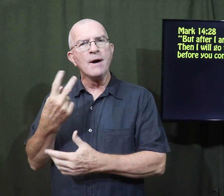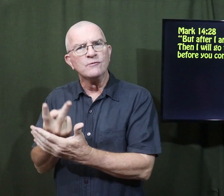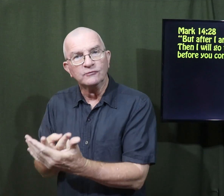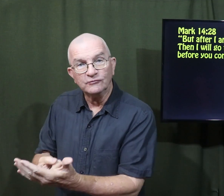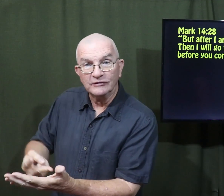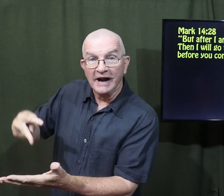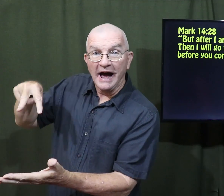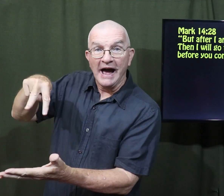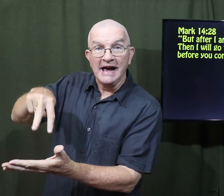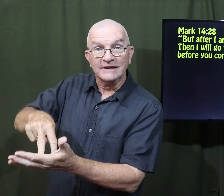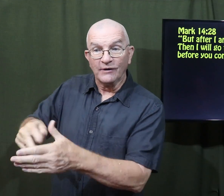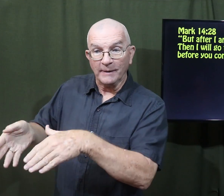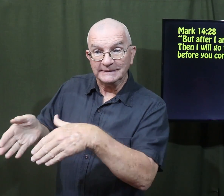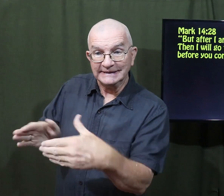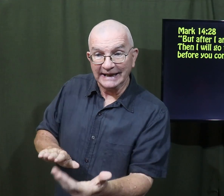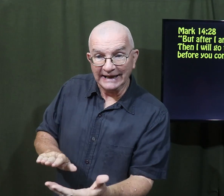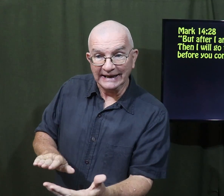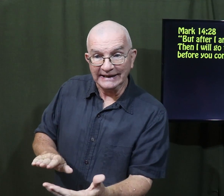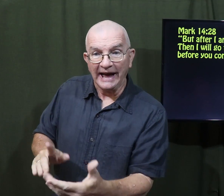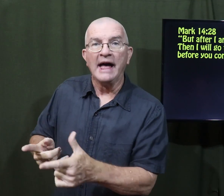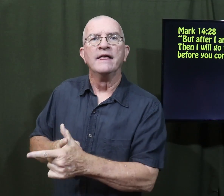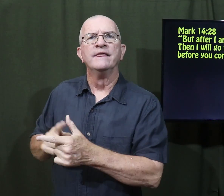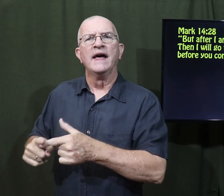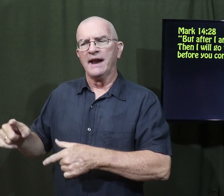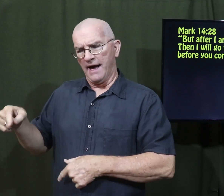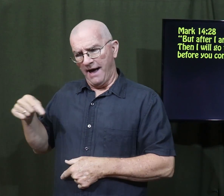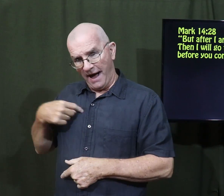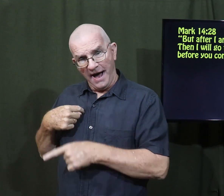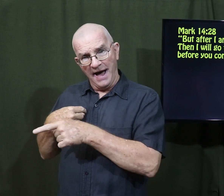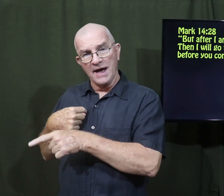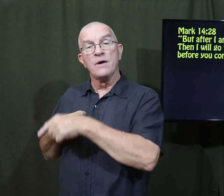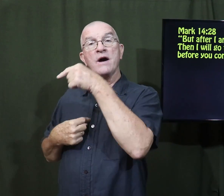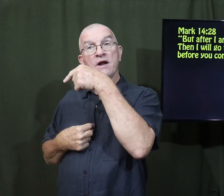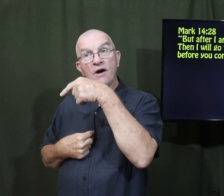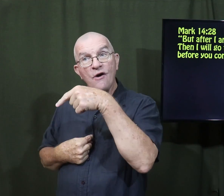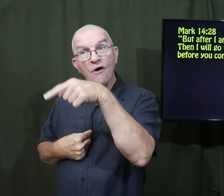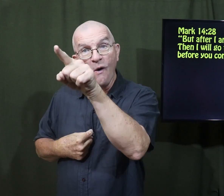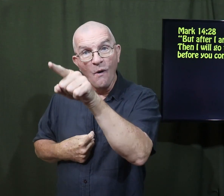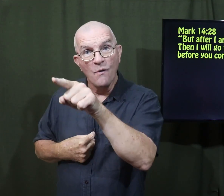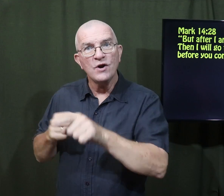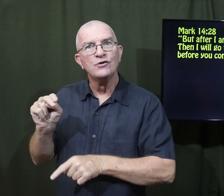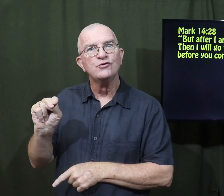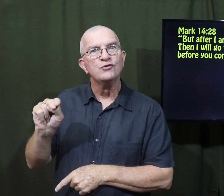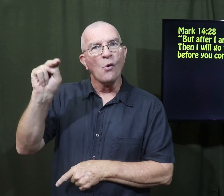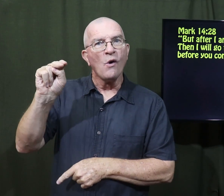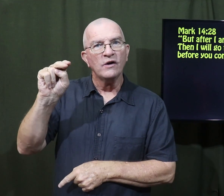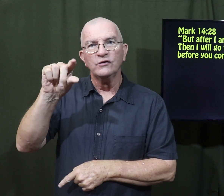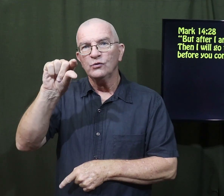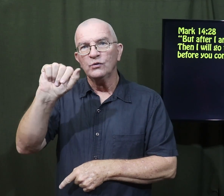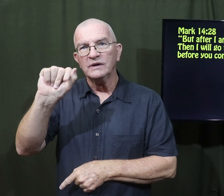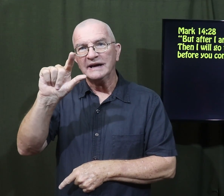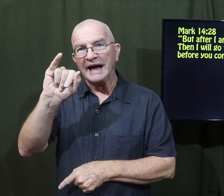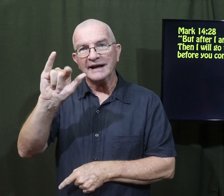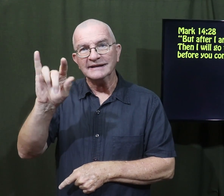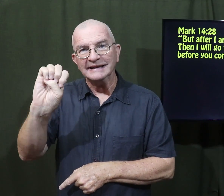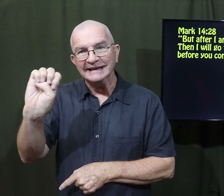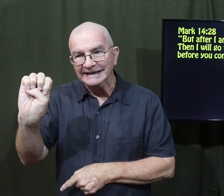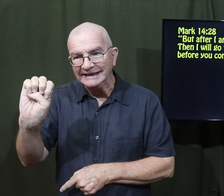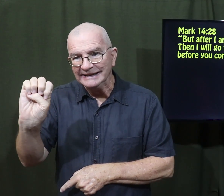I will rise from the dead. Then I will go to Galilee.